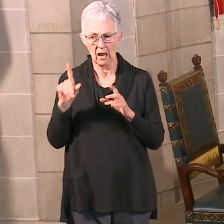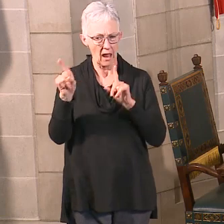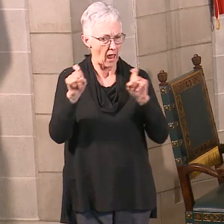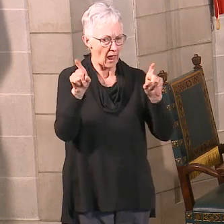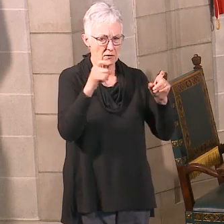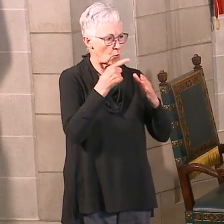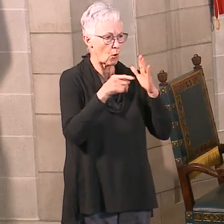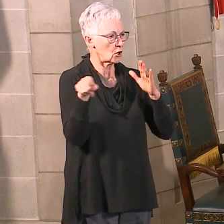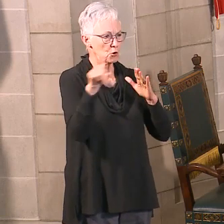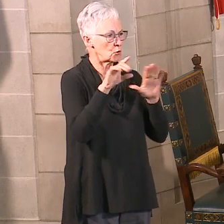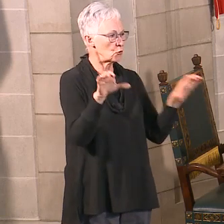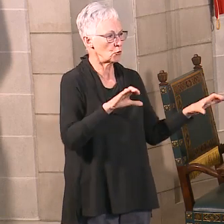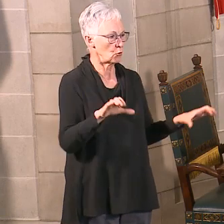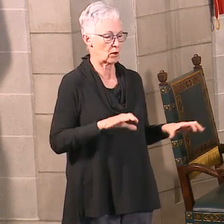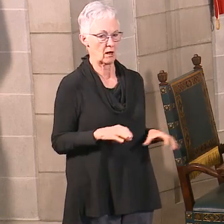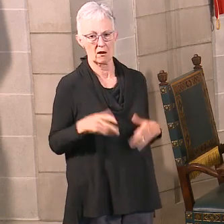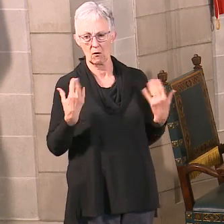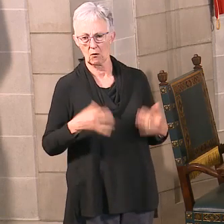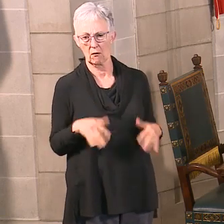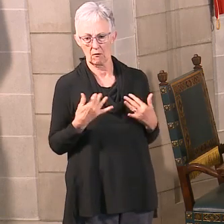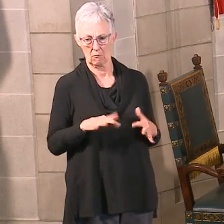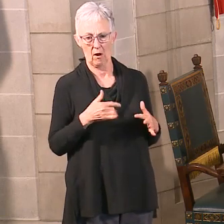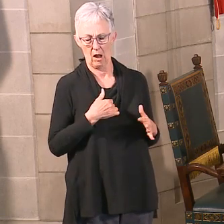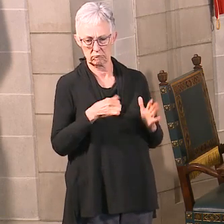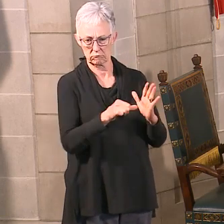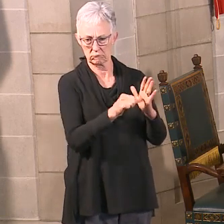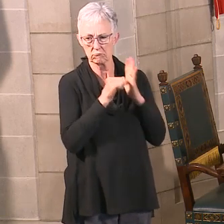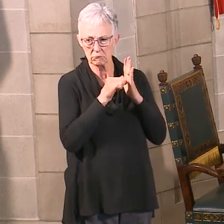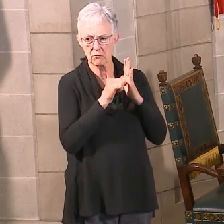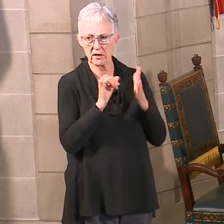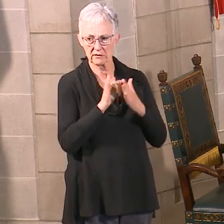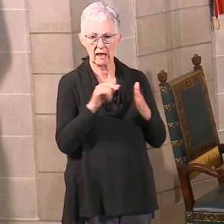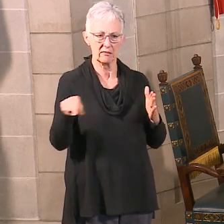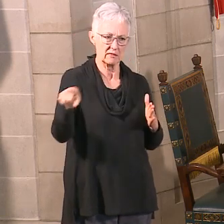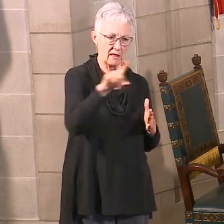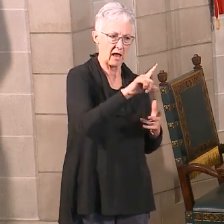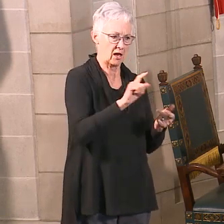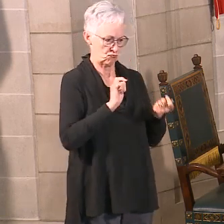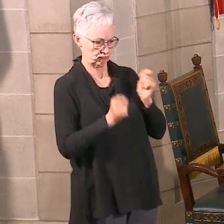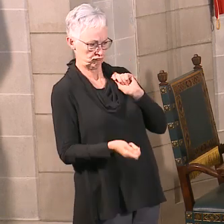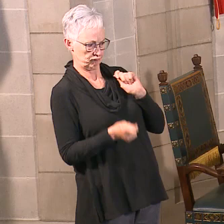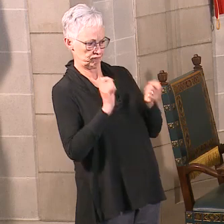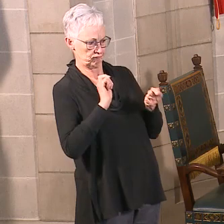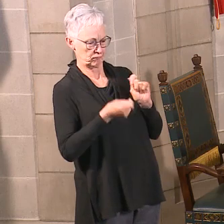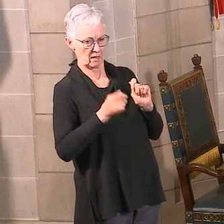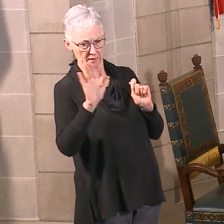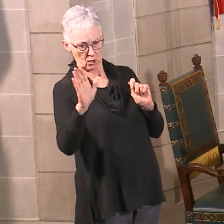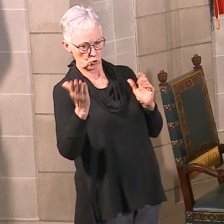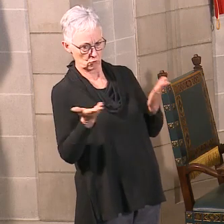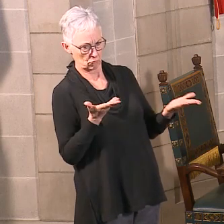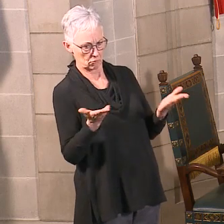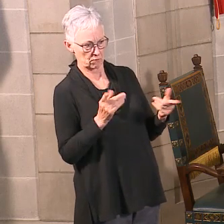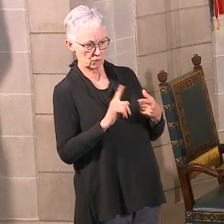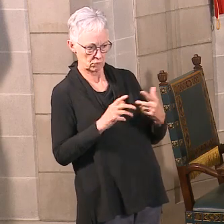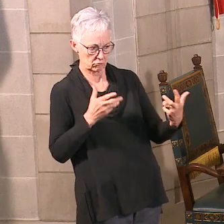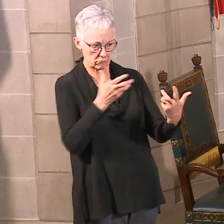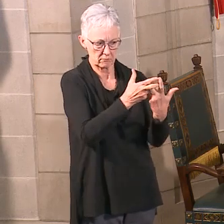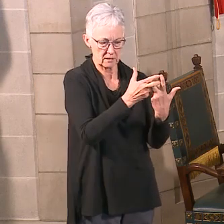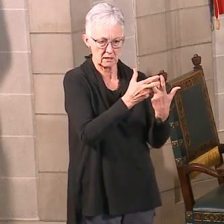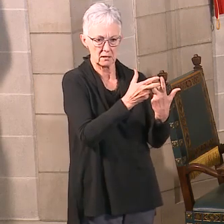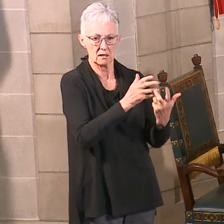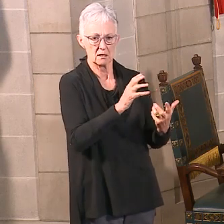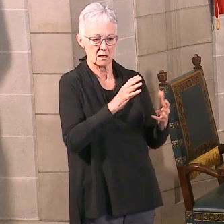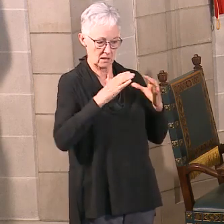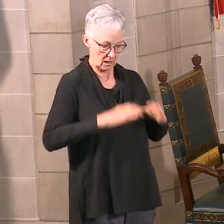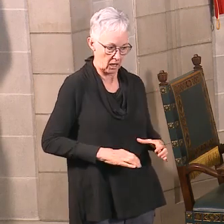of the things that providers are doing to make sure that their clients are being taken care of. They are working tirelessly so that